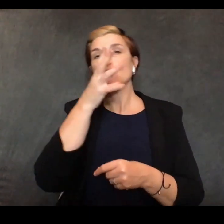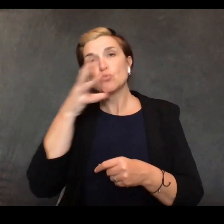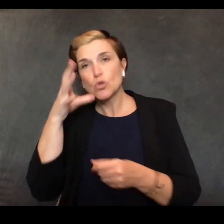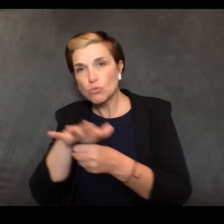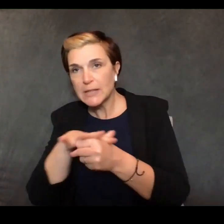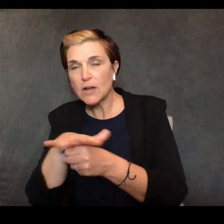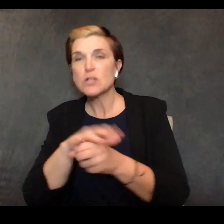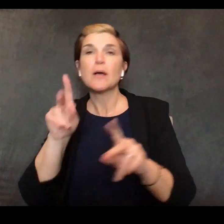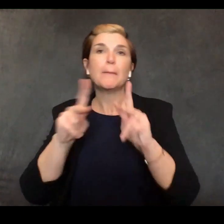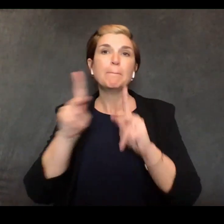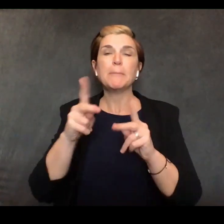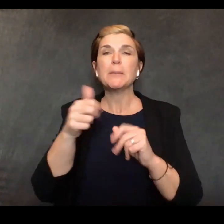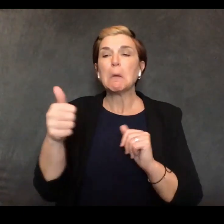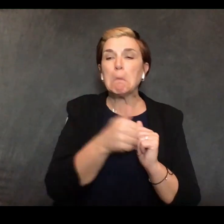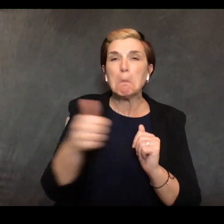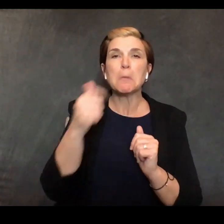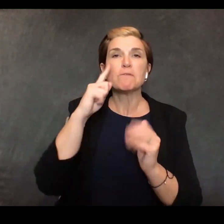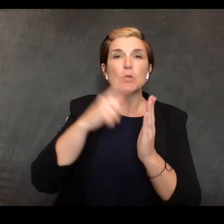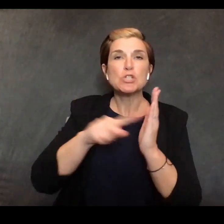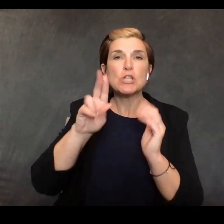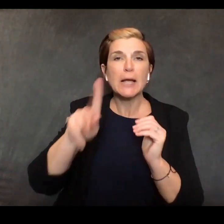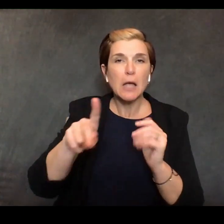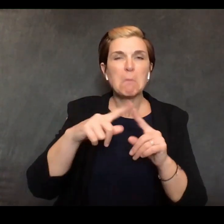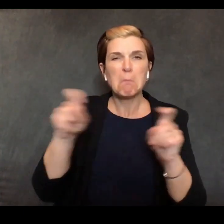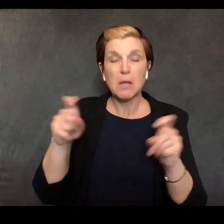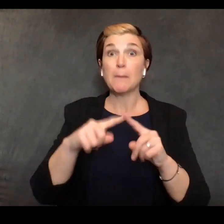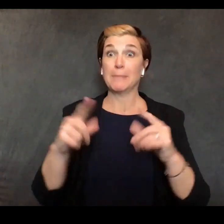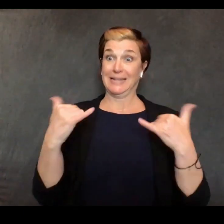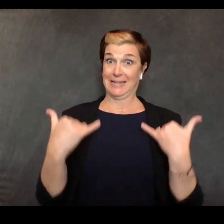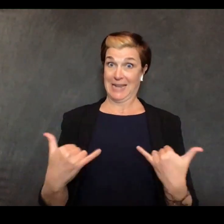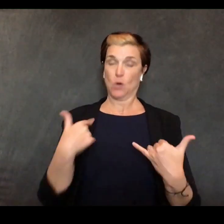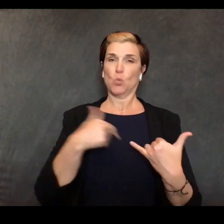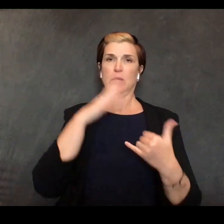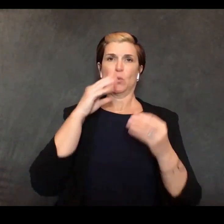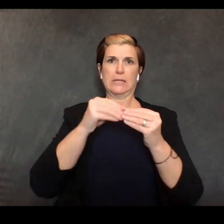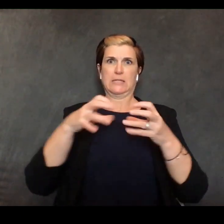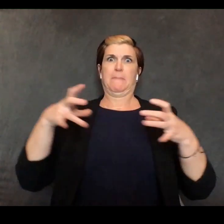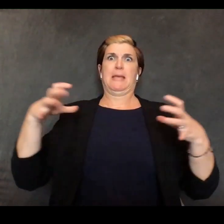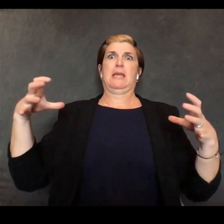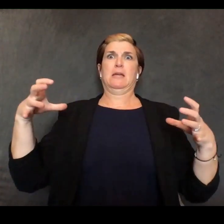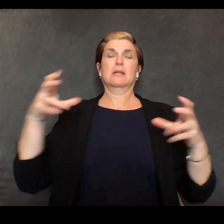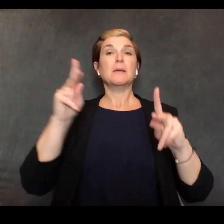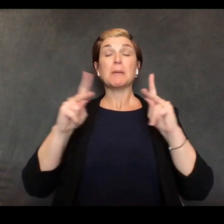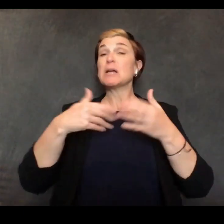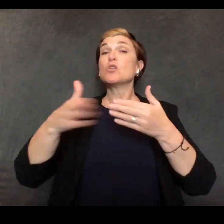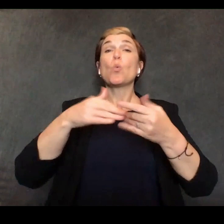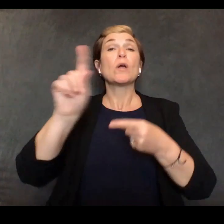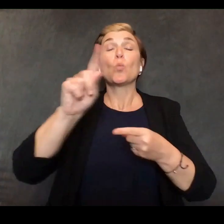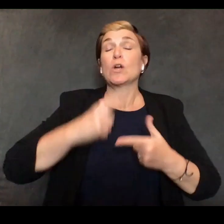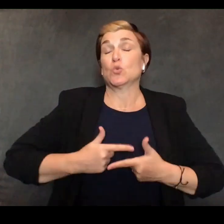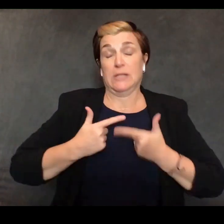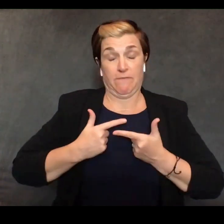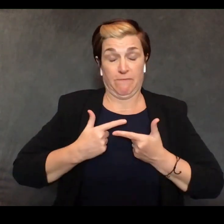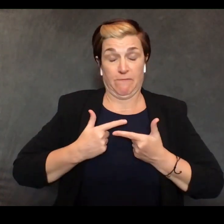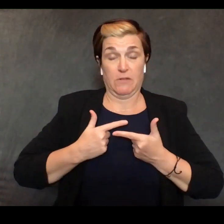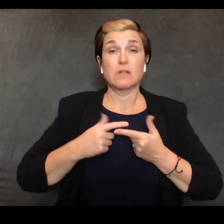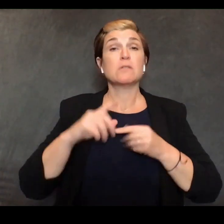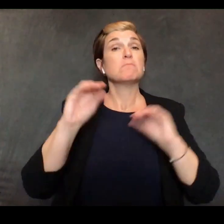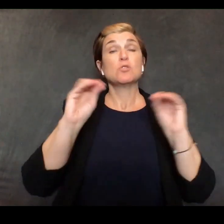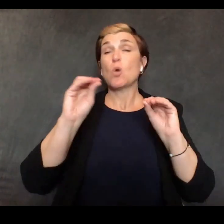matter where they live will now be able to receive a wide range of services via telehealth without ever having to leave home and